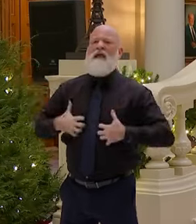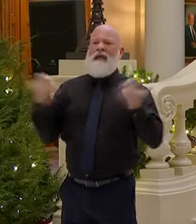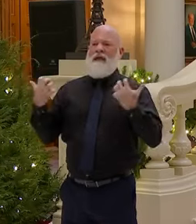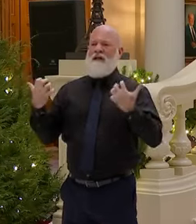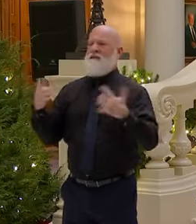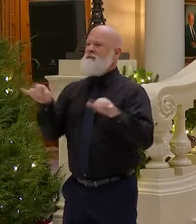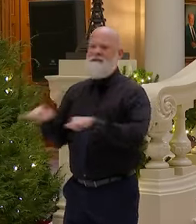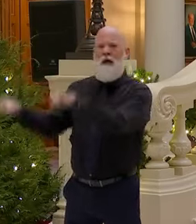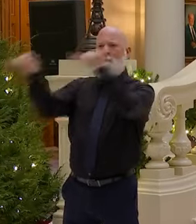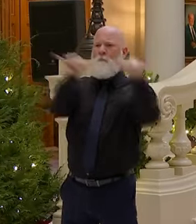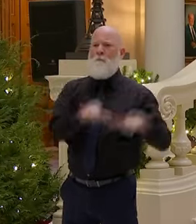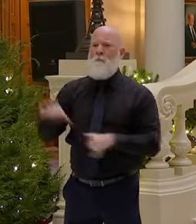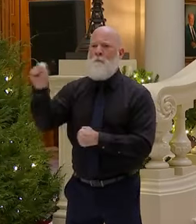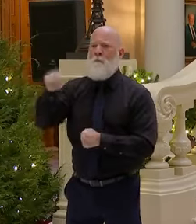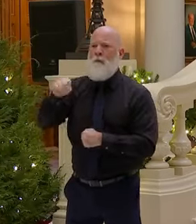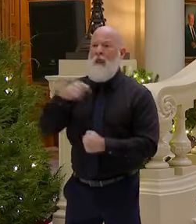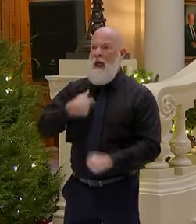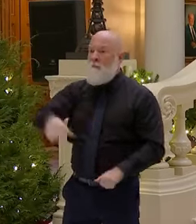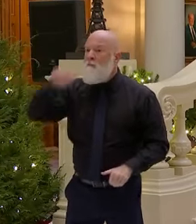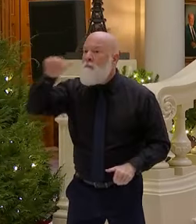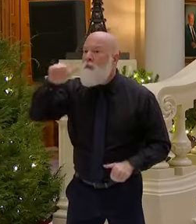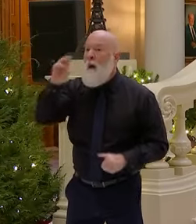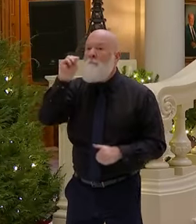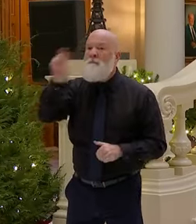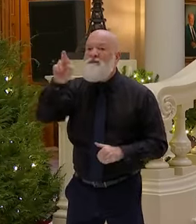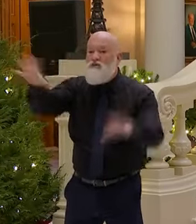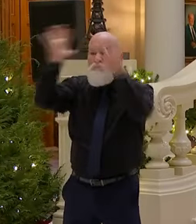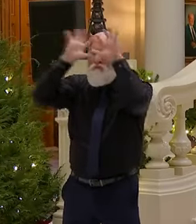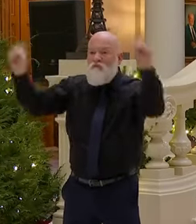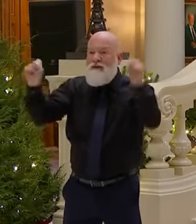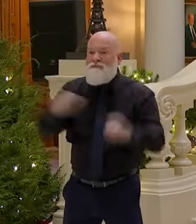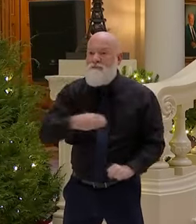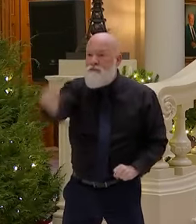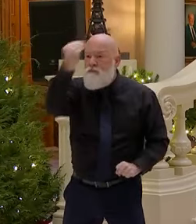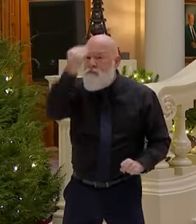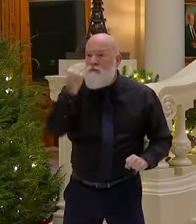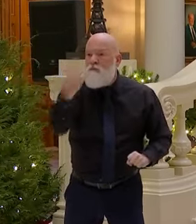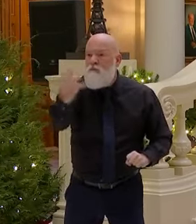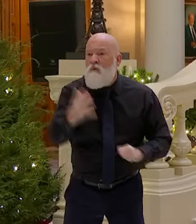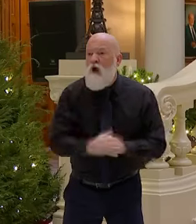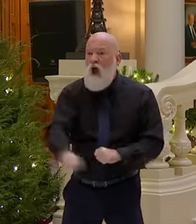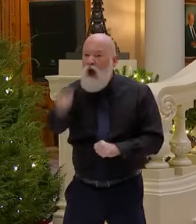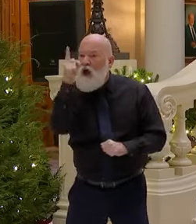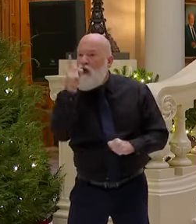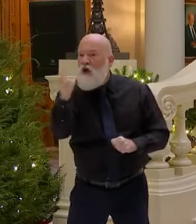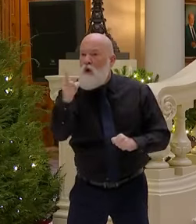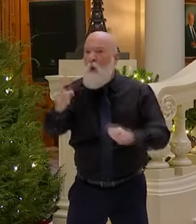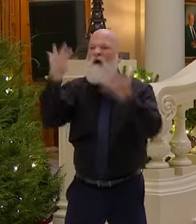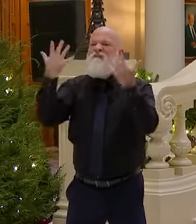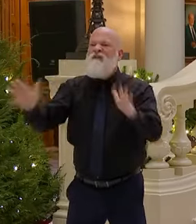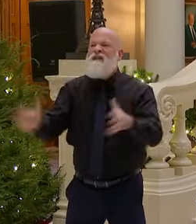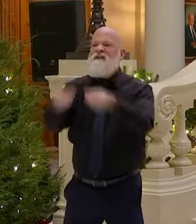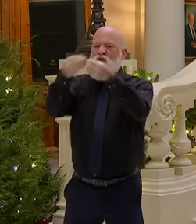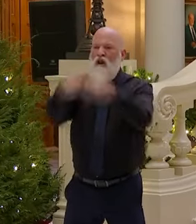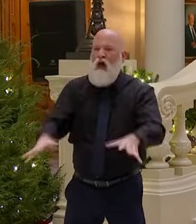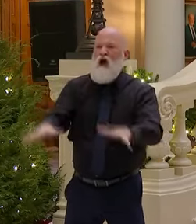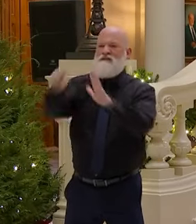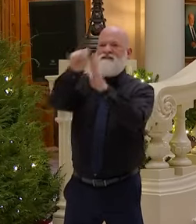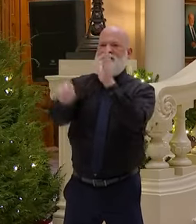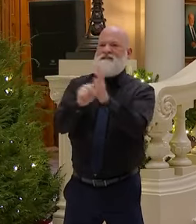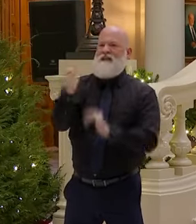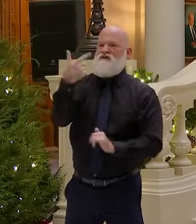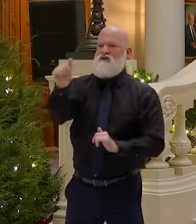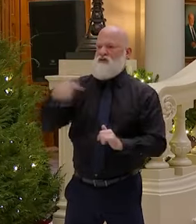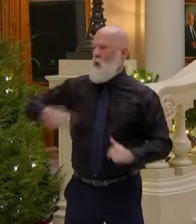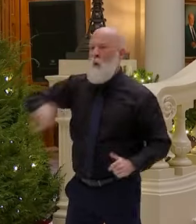Mr. President, it looks like you likely lost the state of Georgia. We're investigating. There's always a possibility.